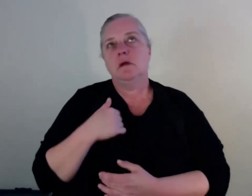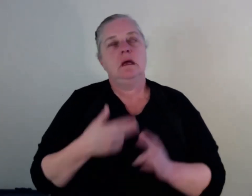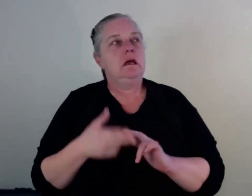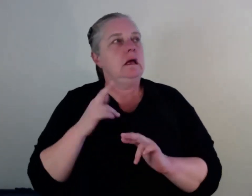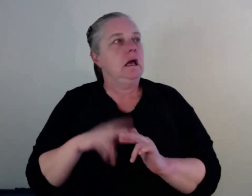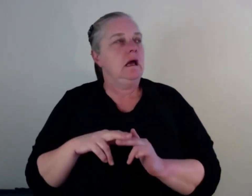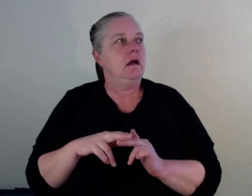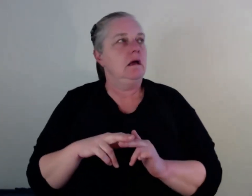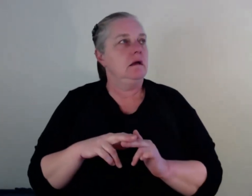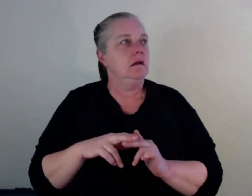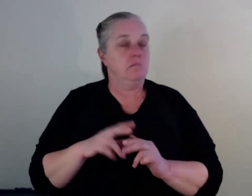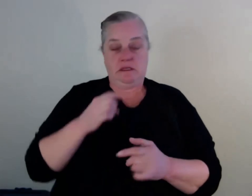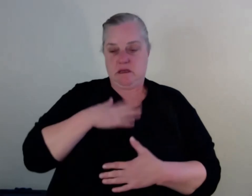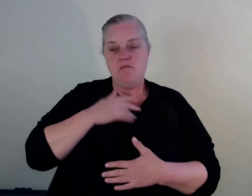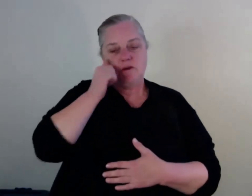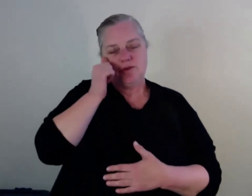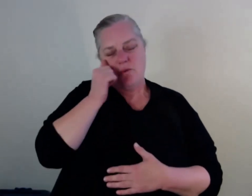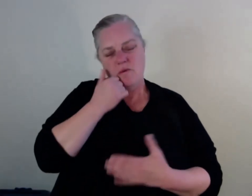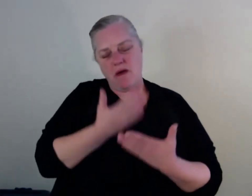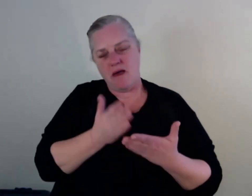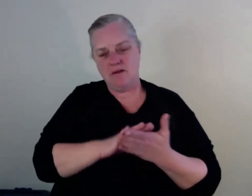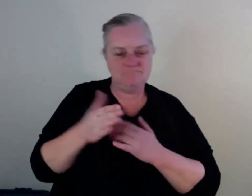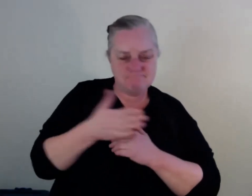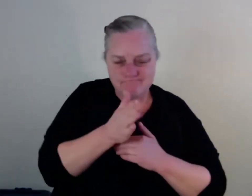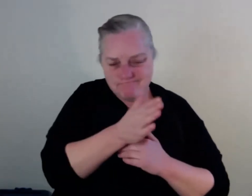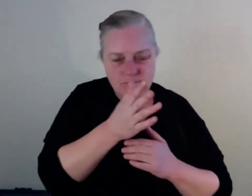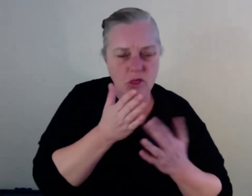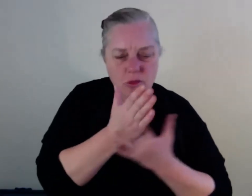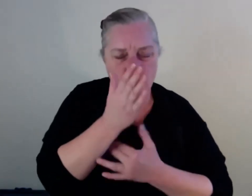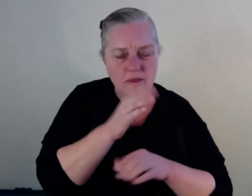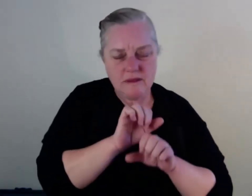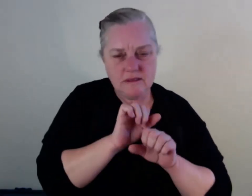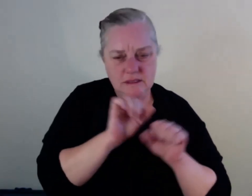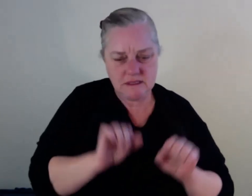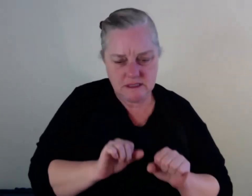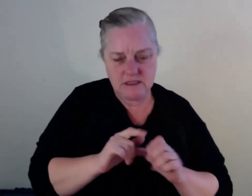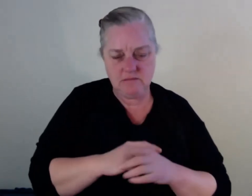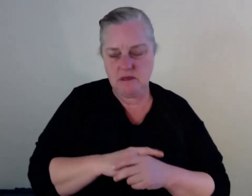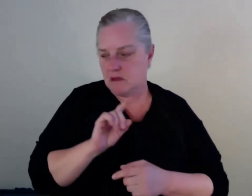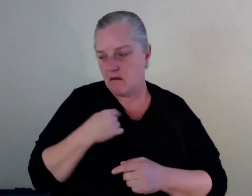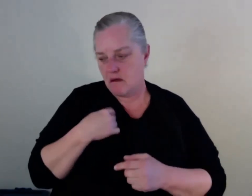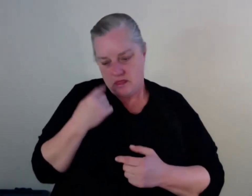if I was a green skin, so to speak, walking into my first day, having someone there